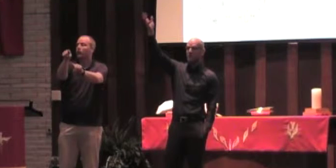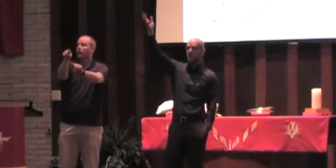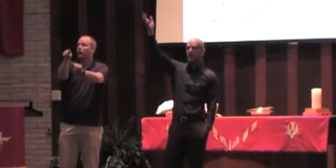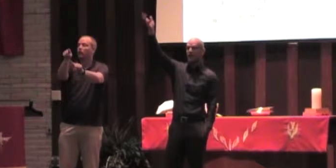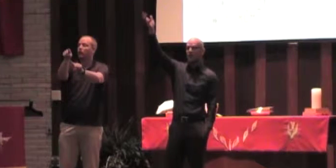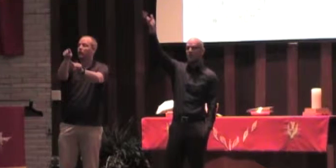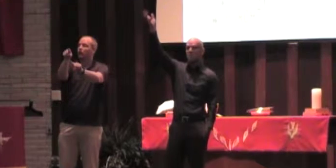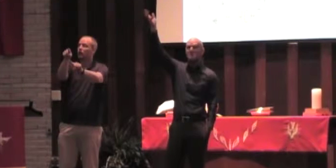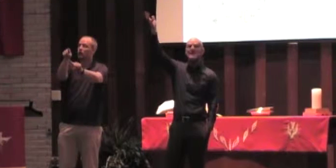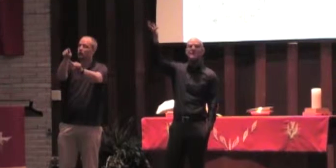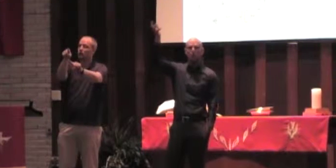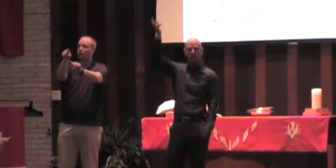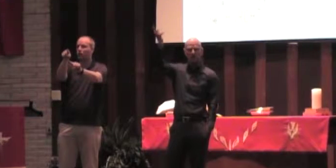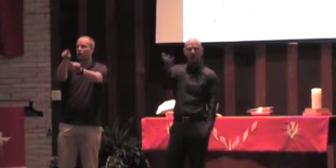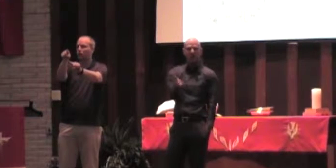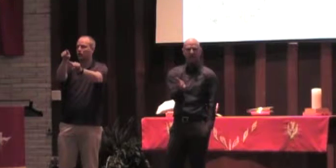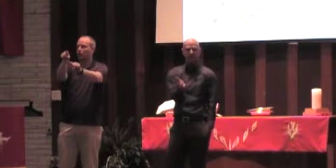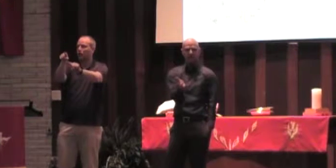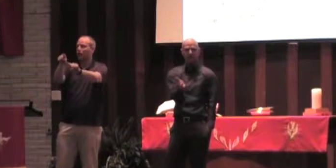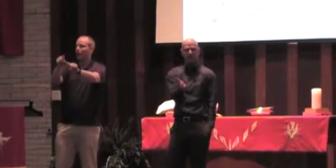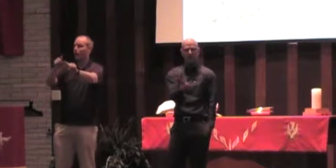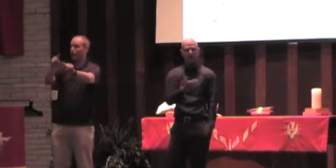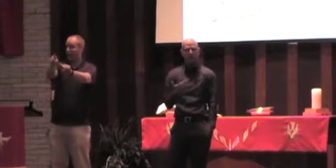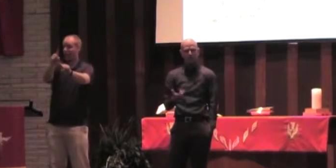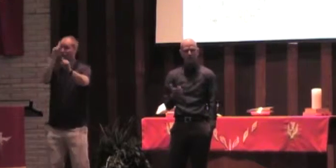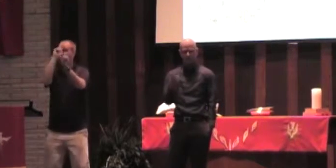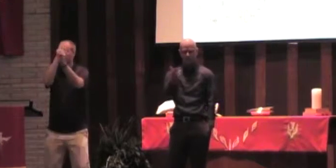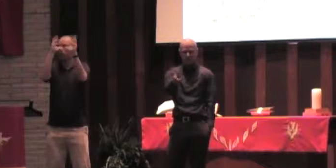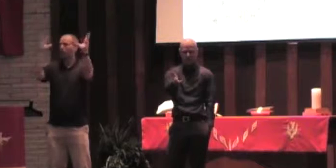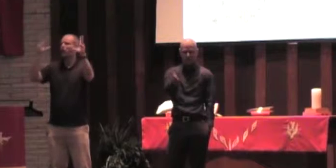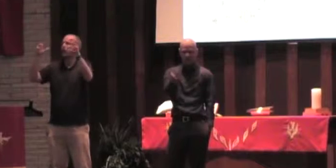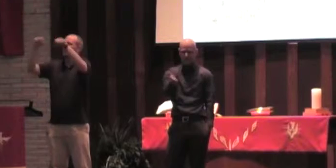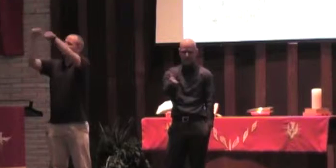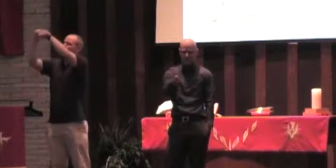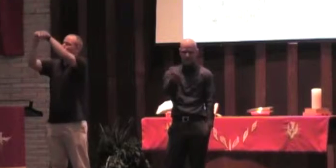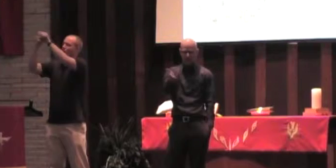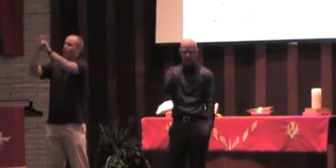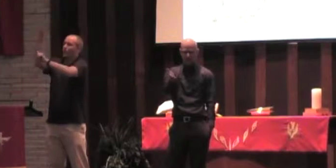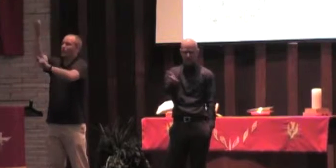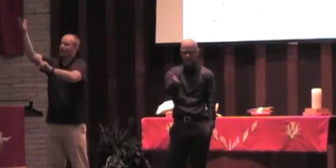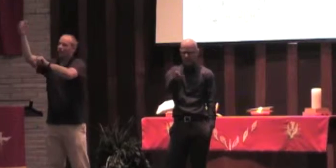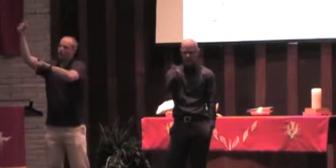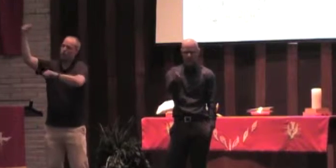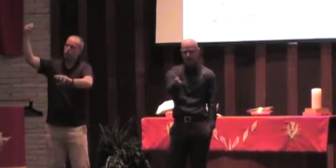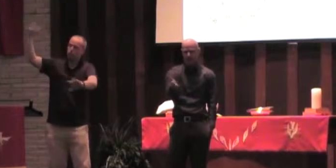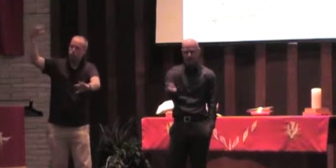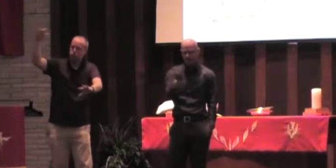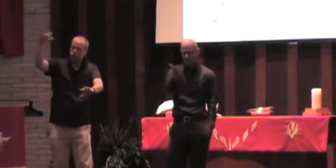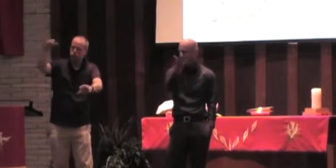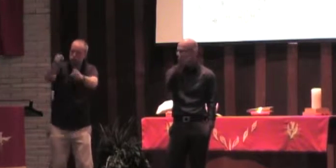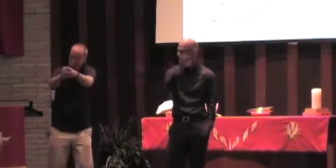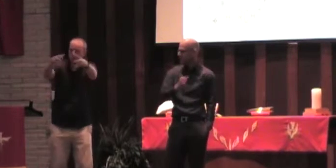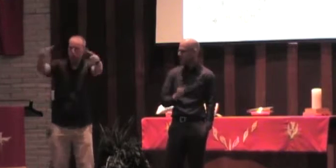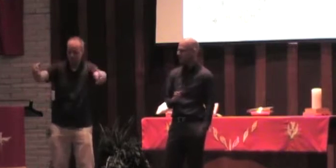it's believed, a meteor that fell. And the local people said, well, that could only be from a god, so let's call it Artemis.